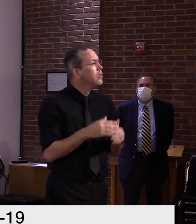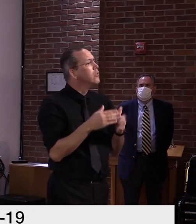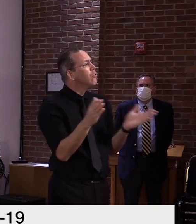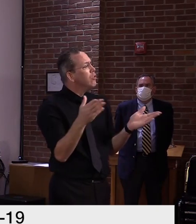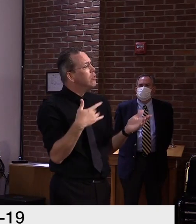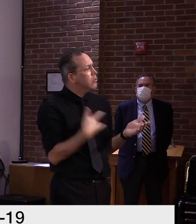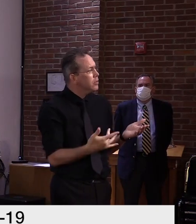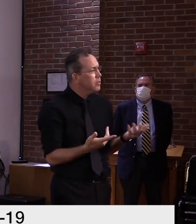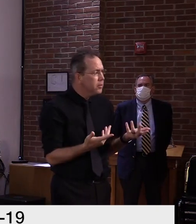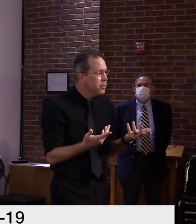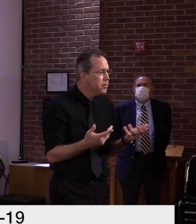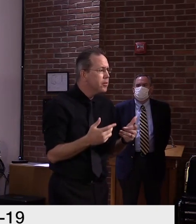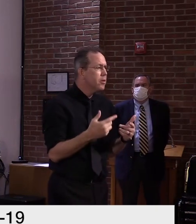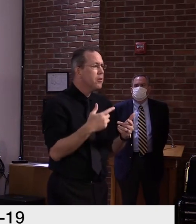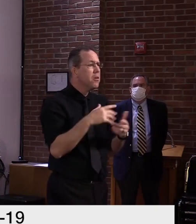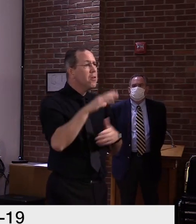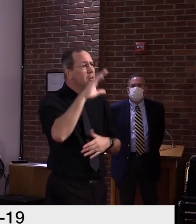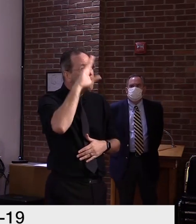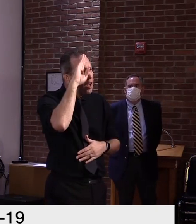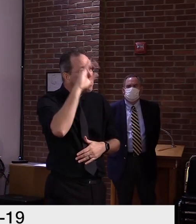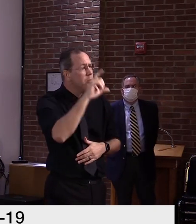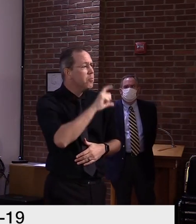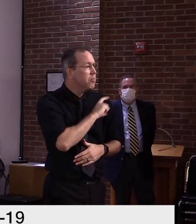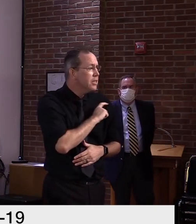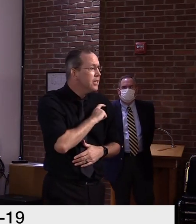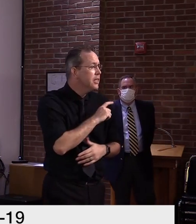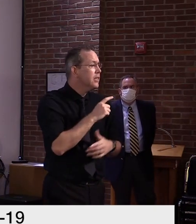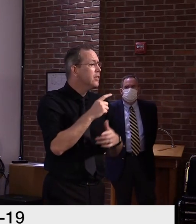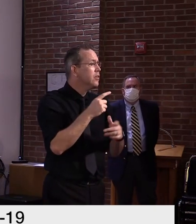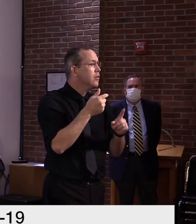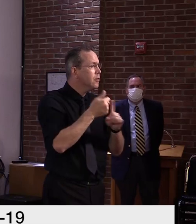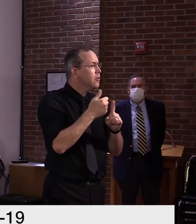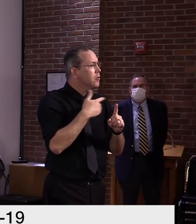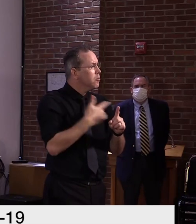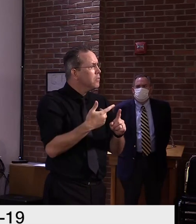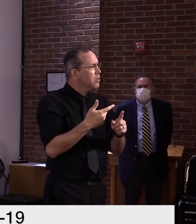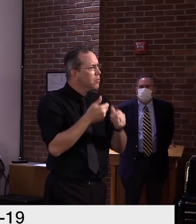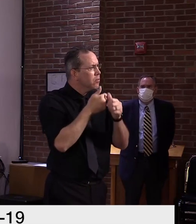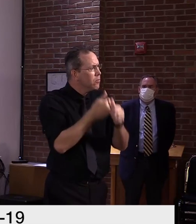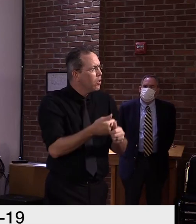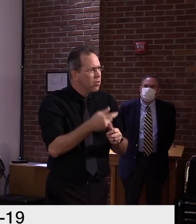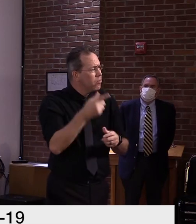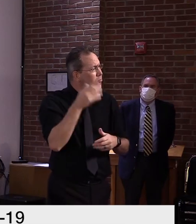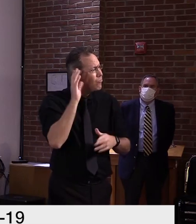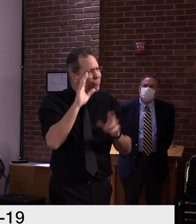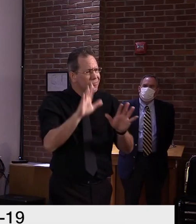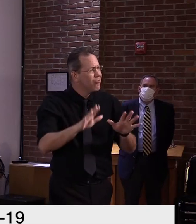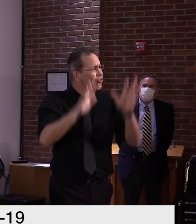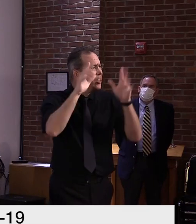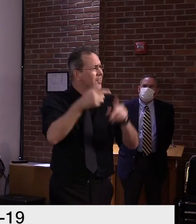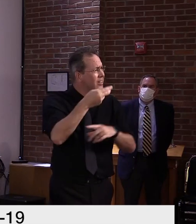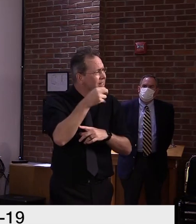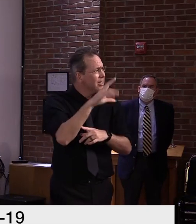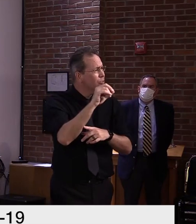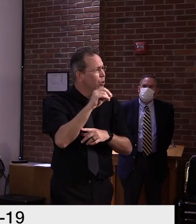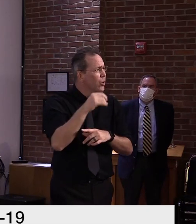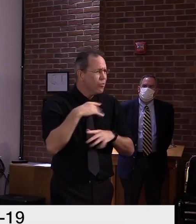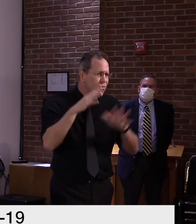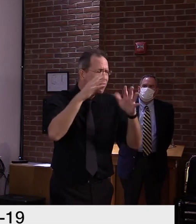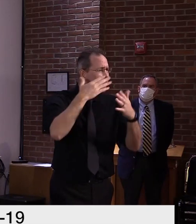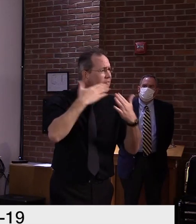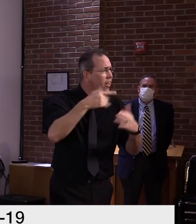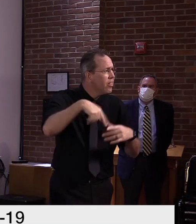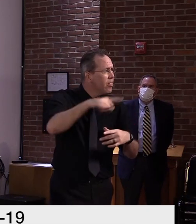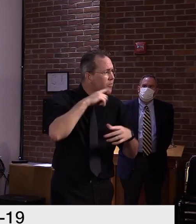public safety officials are really heroes. They clearly are first line contact with people who may or may not harbor the